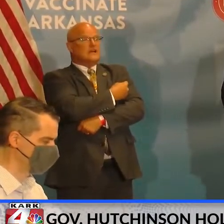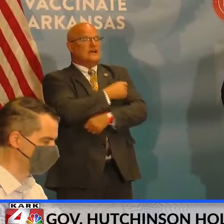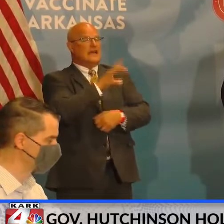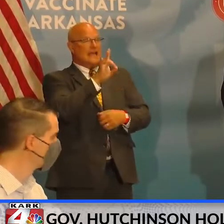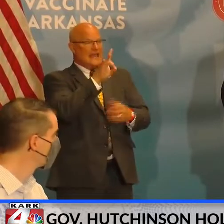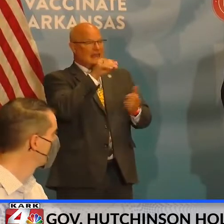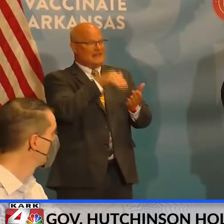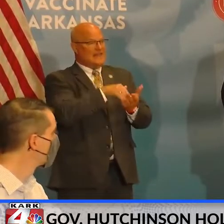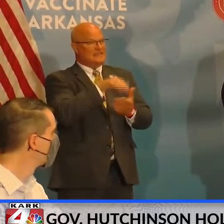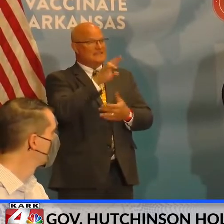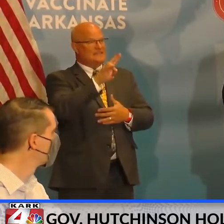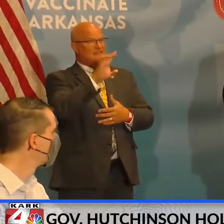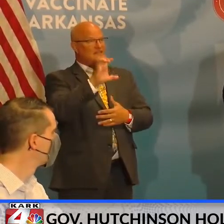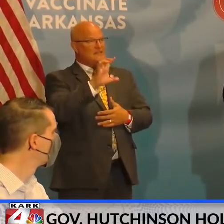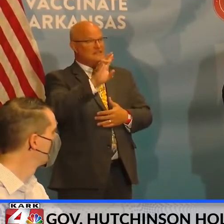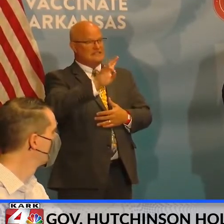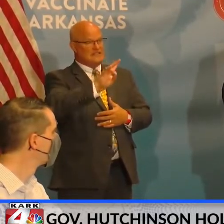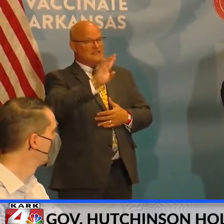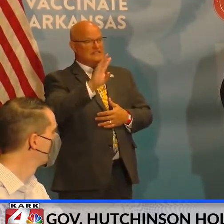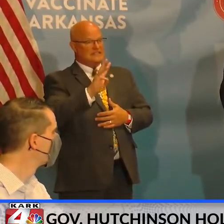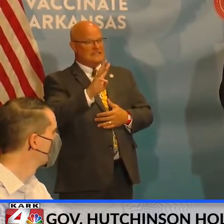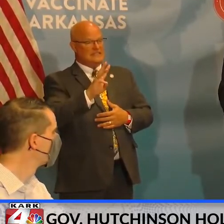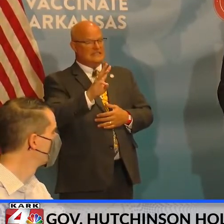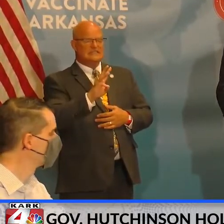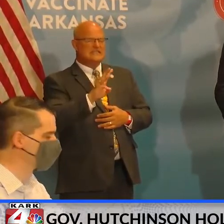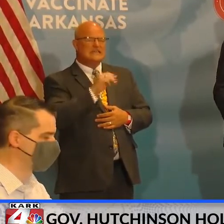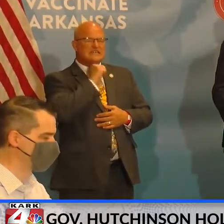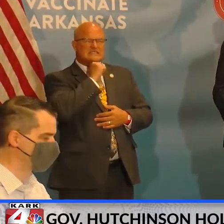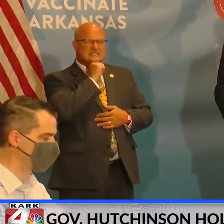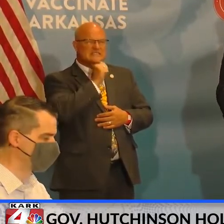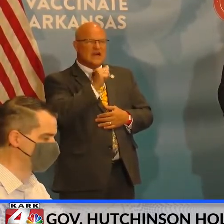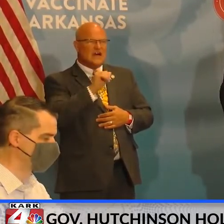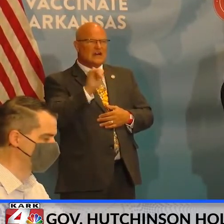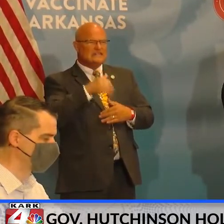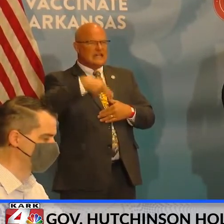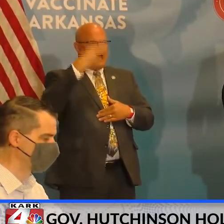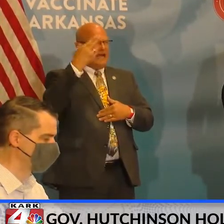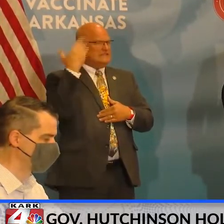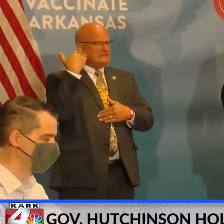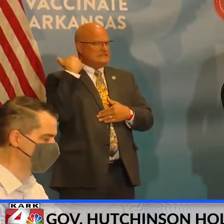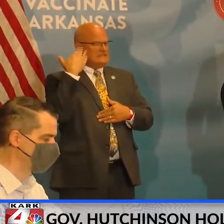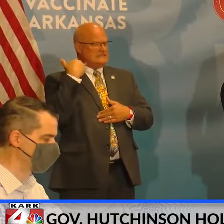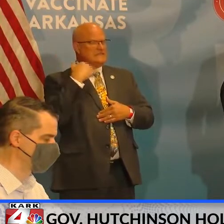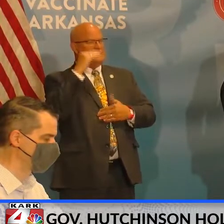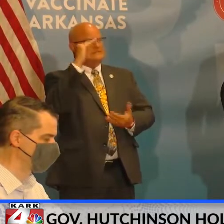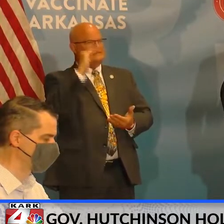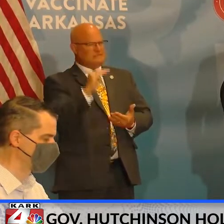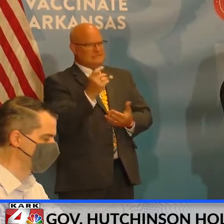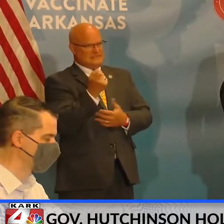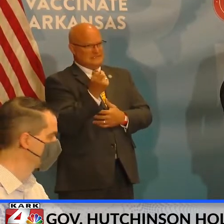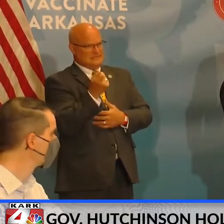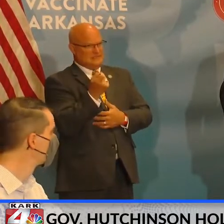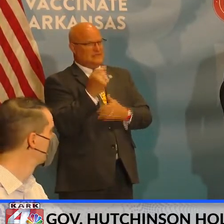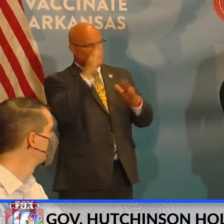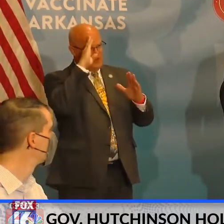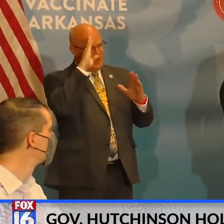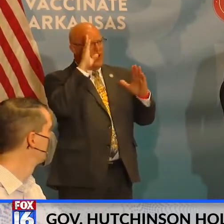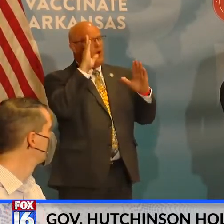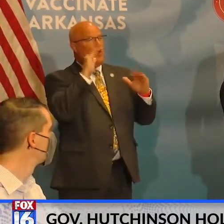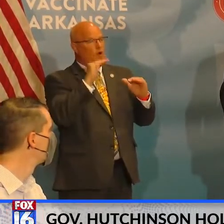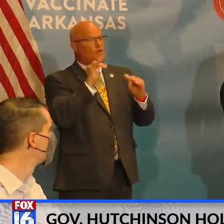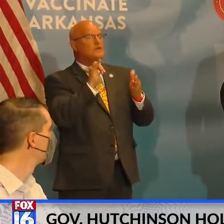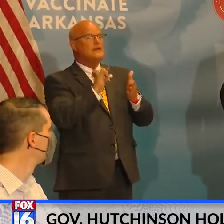8776, not as high as it has been in recent days. Hopefully,